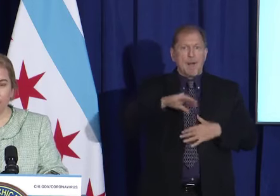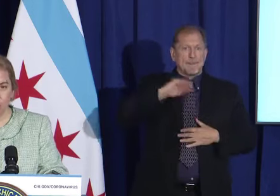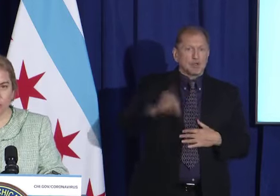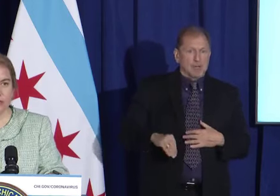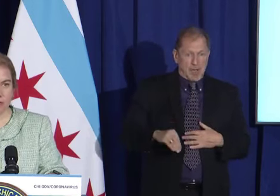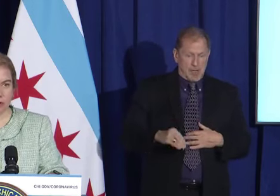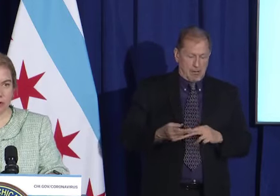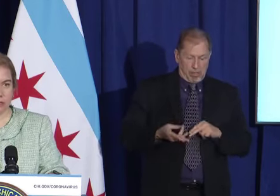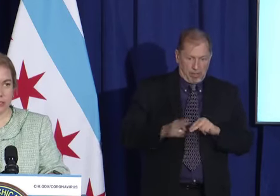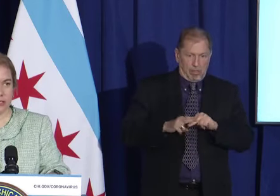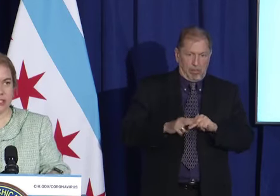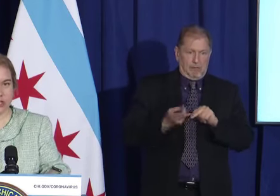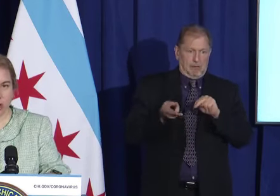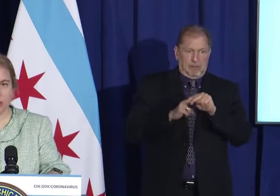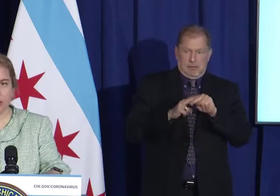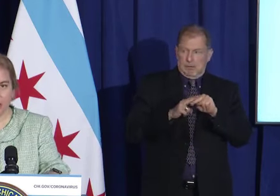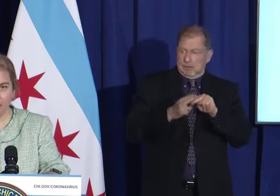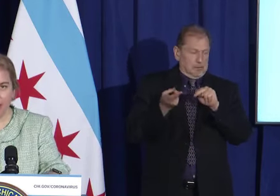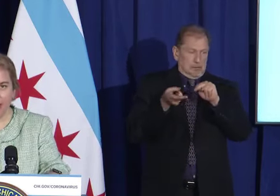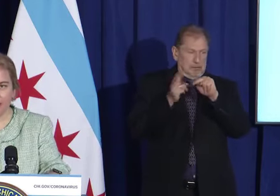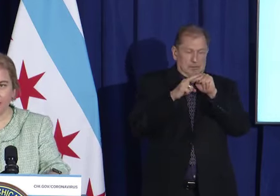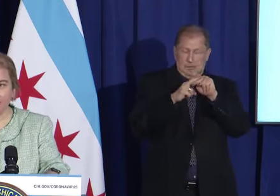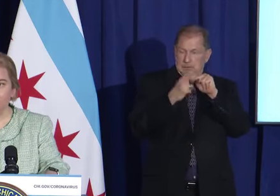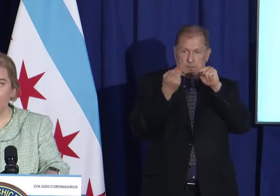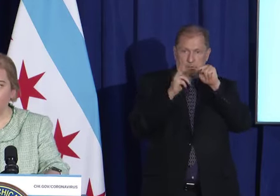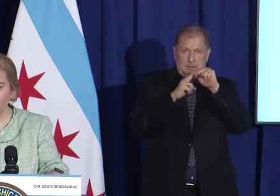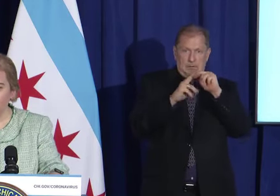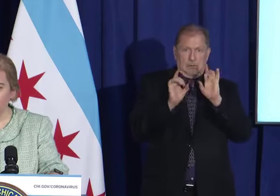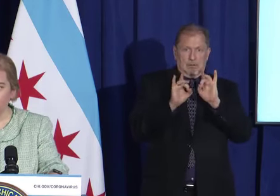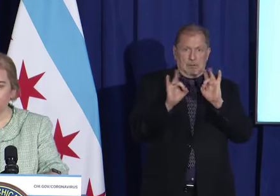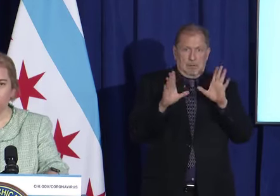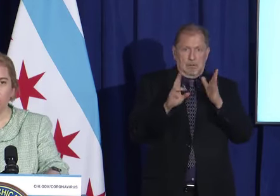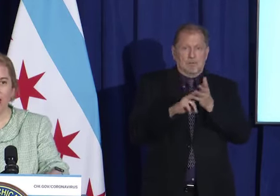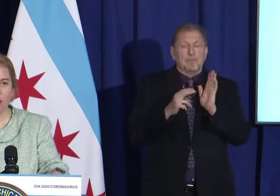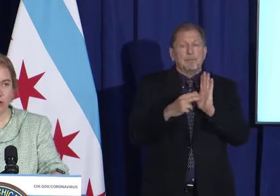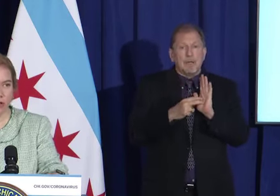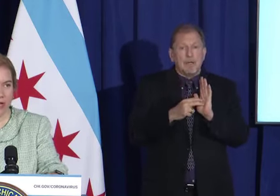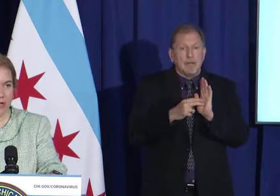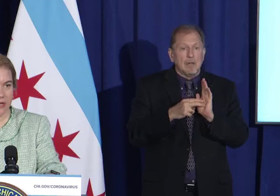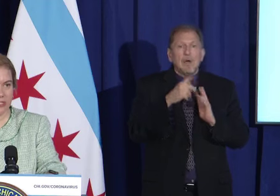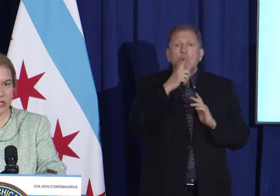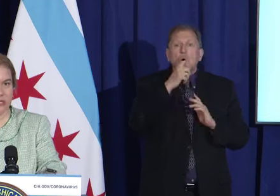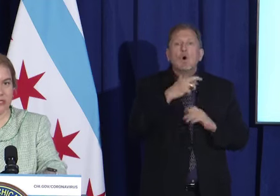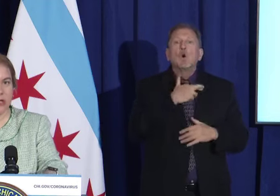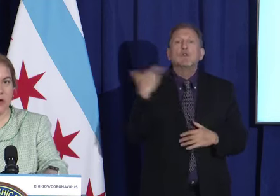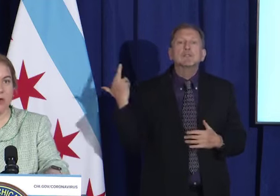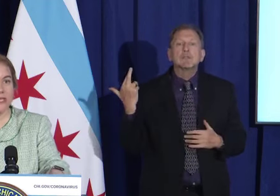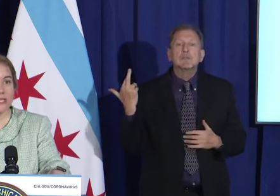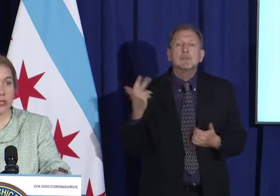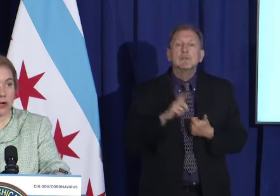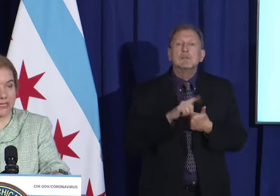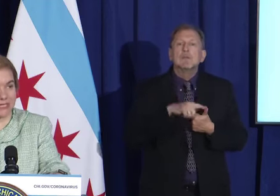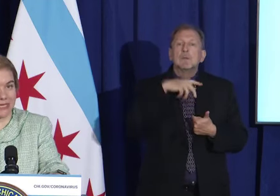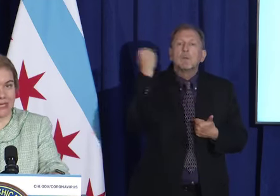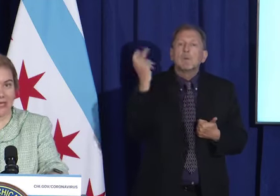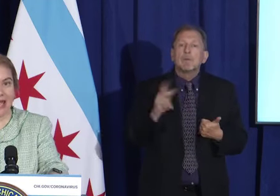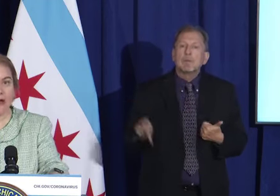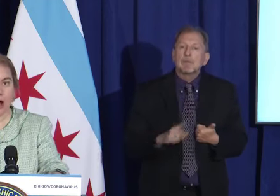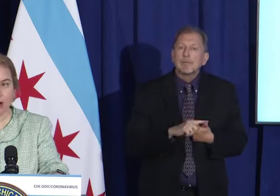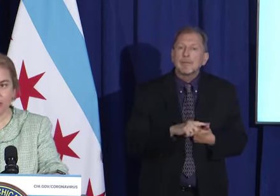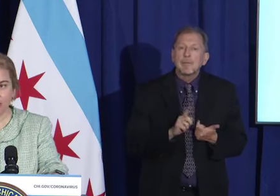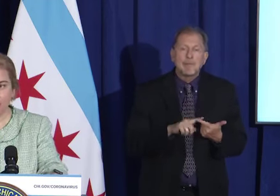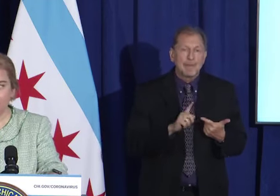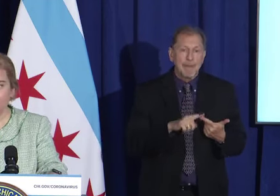those numbers start to impact people who are older, who have underlying conditions. We start seeing